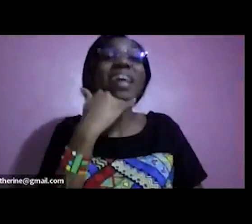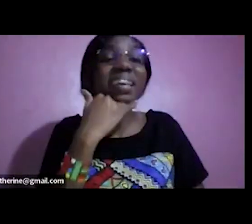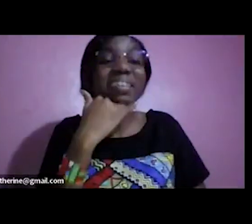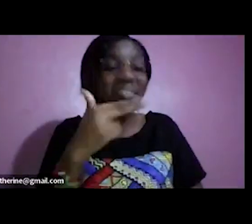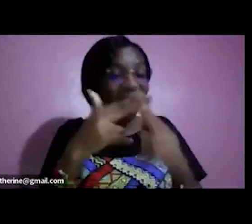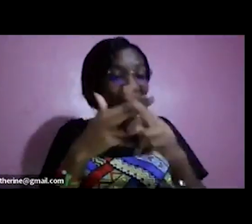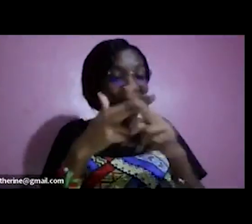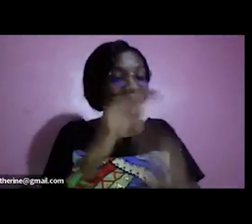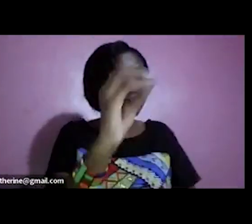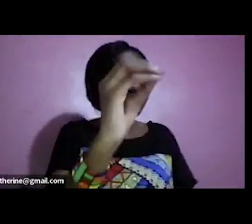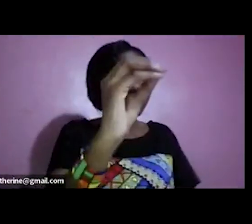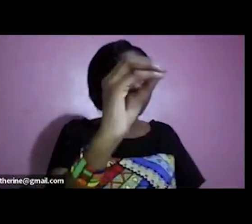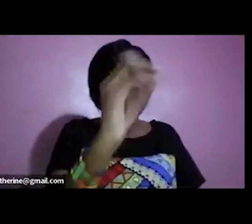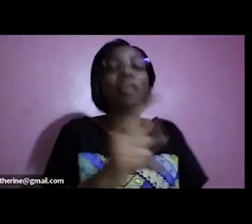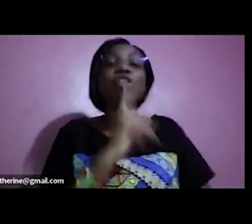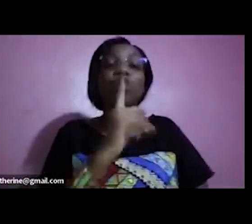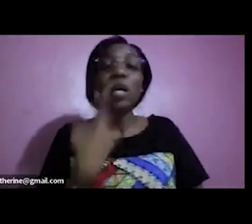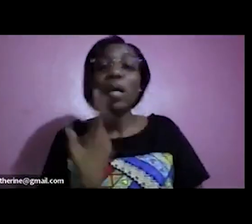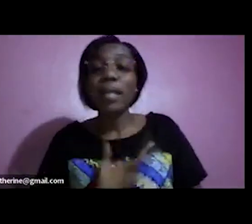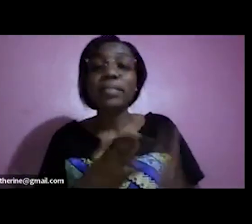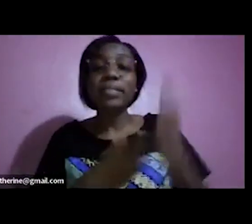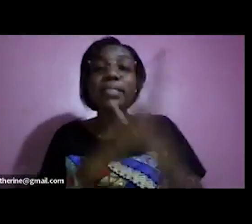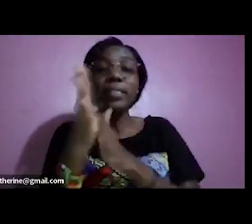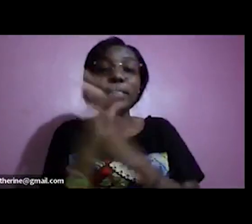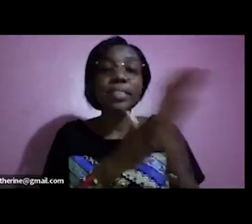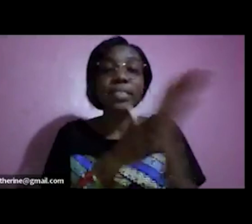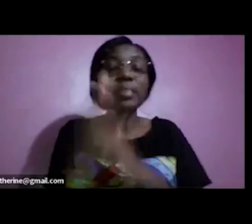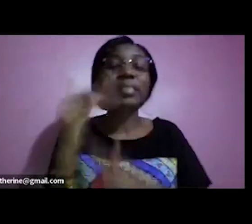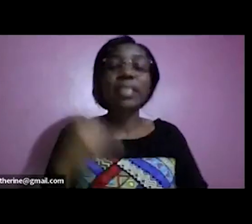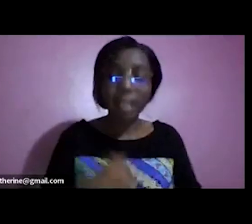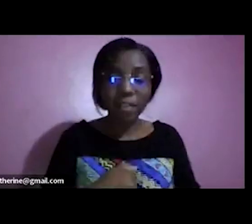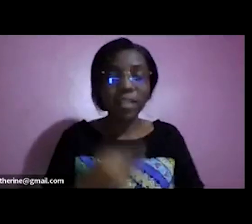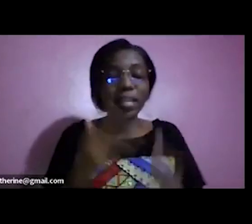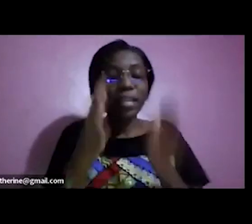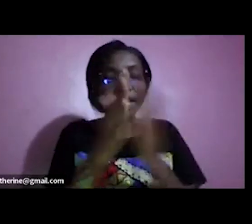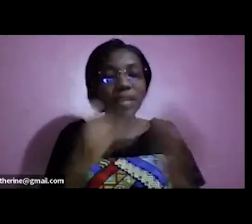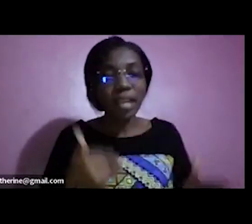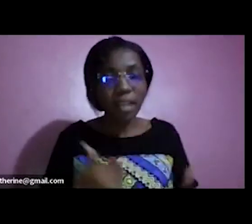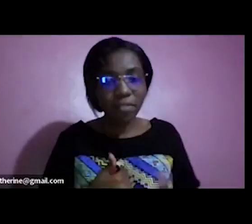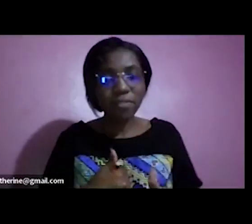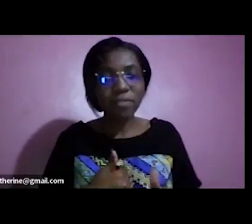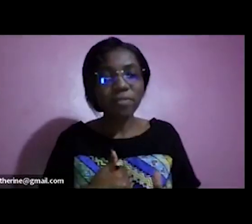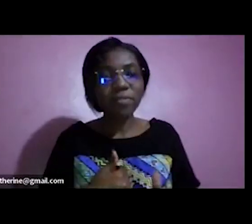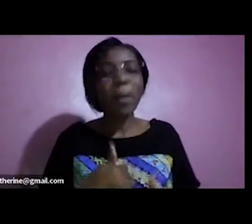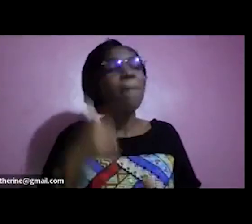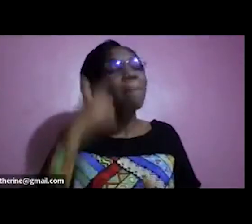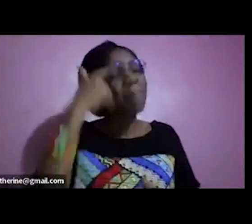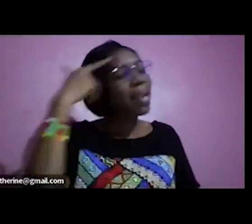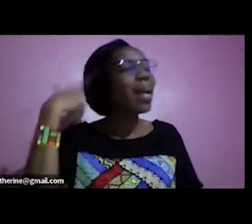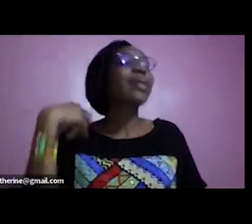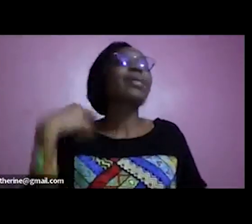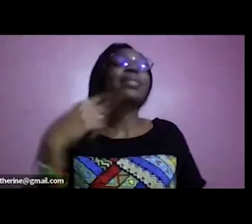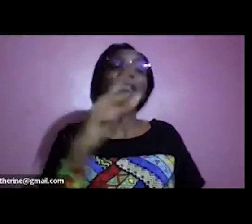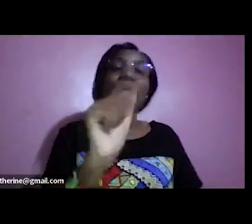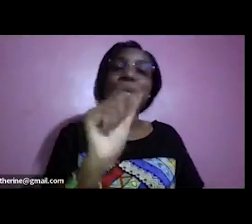we are we are infested we have a huge back a huge bill of black tax because we are looking